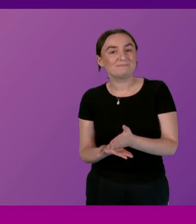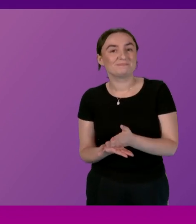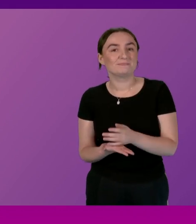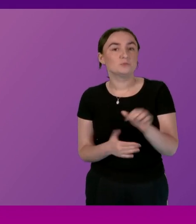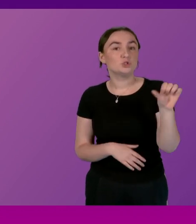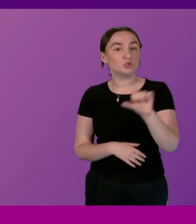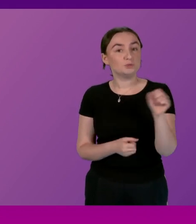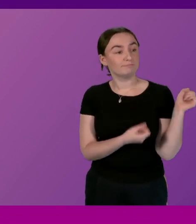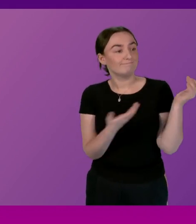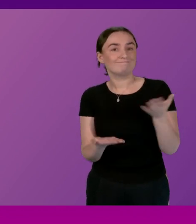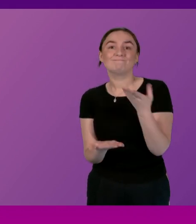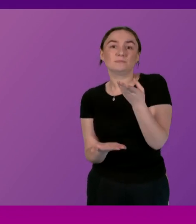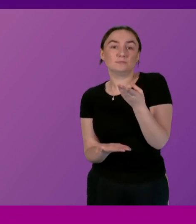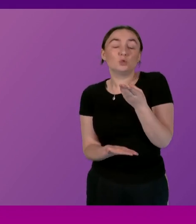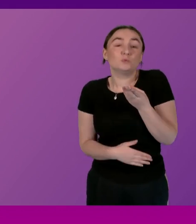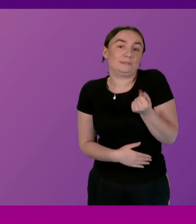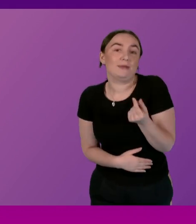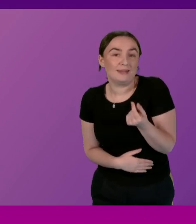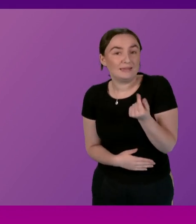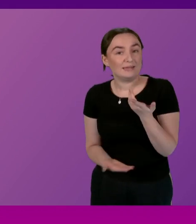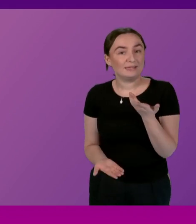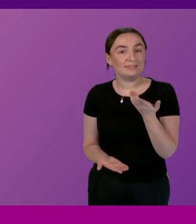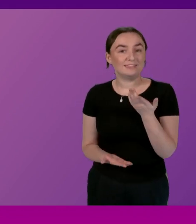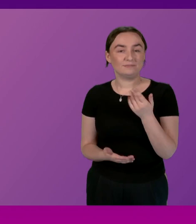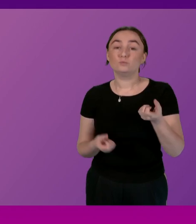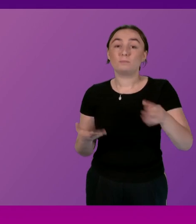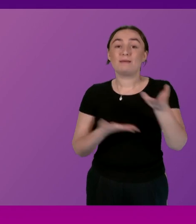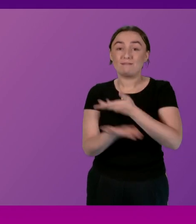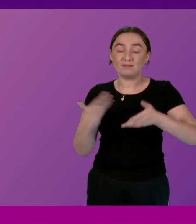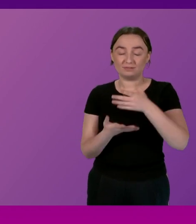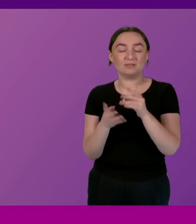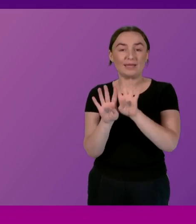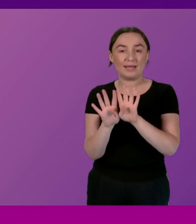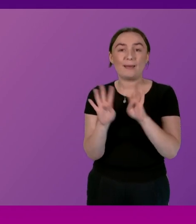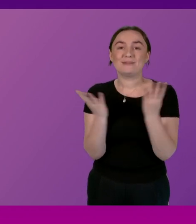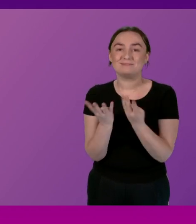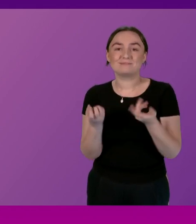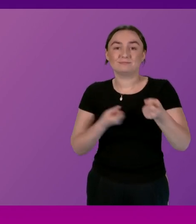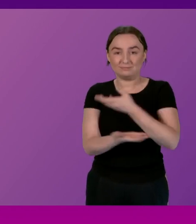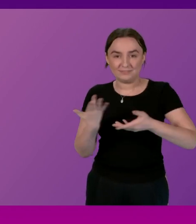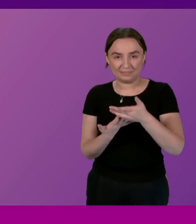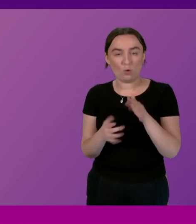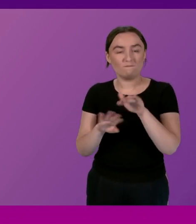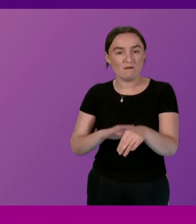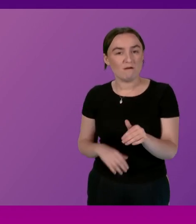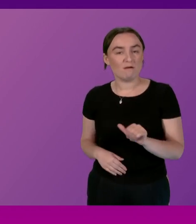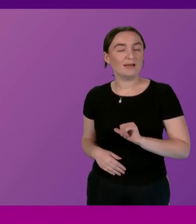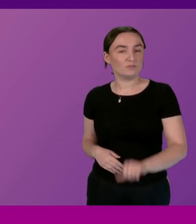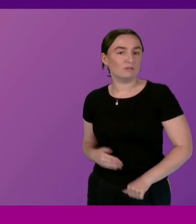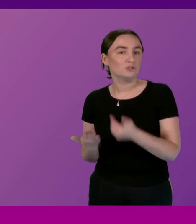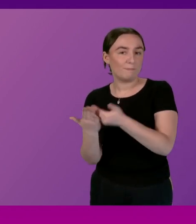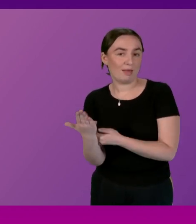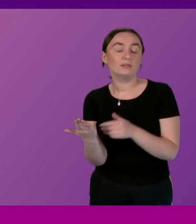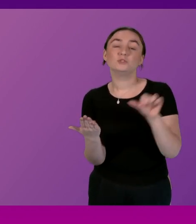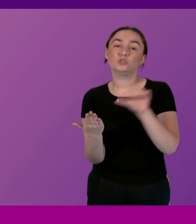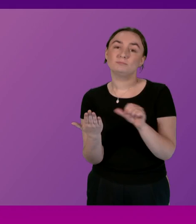introduced imminently and it will be introduced imminently we had a further discussion about the agriculture bill at cabinet just this week so that bill will